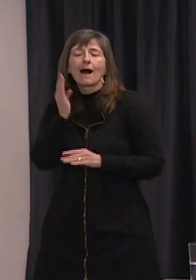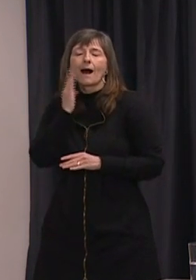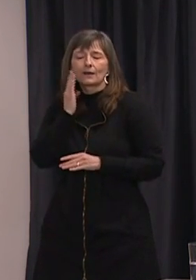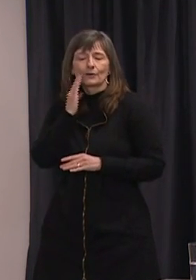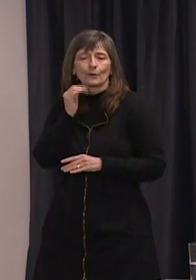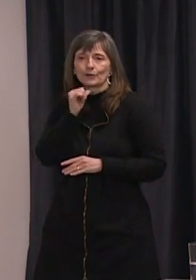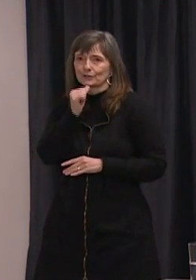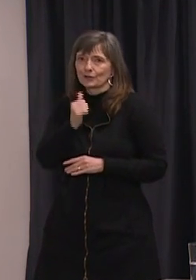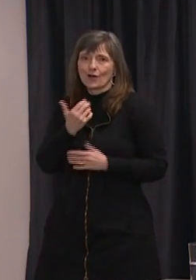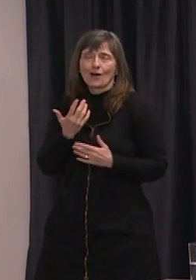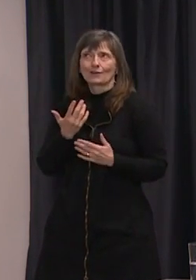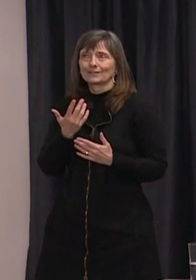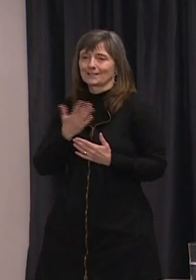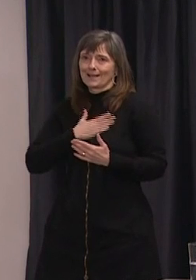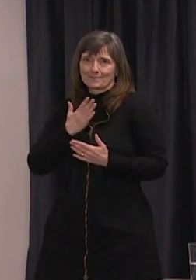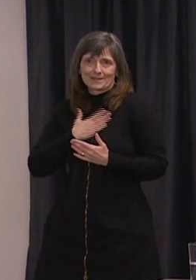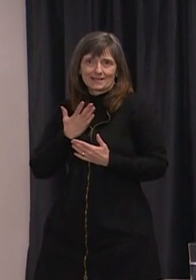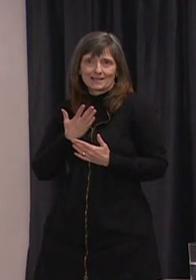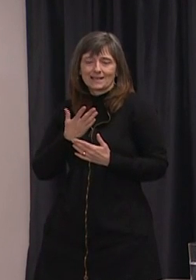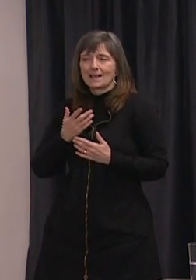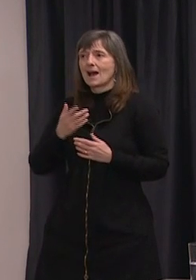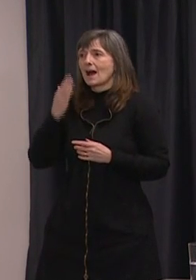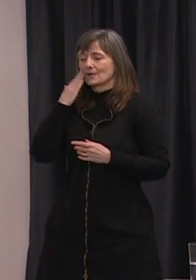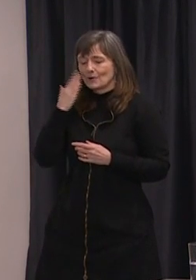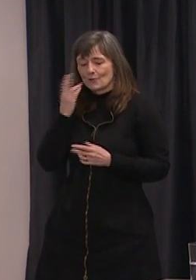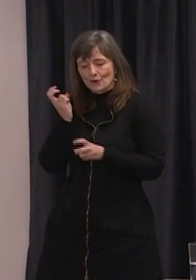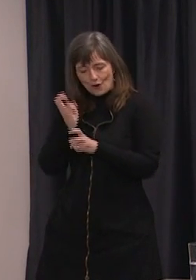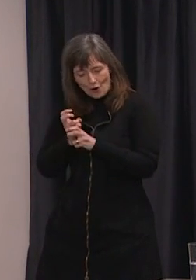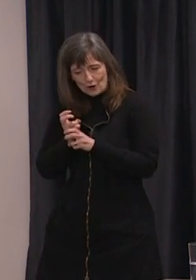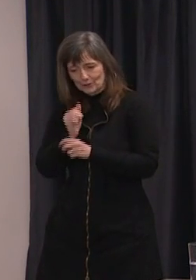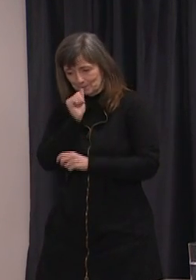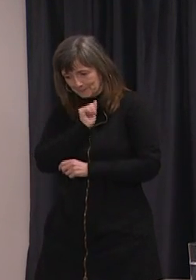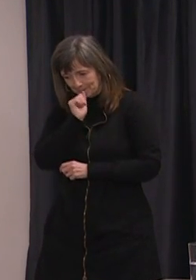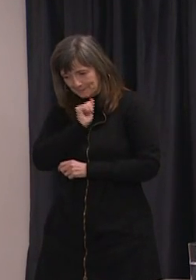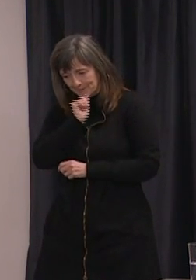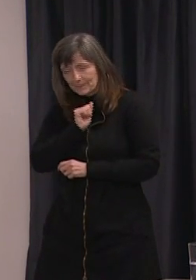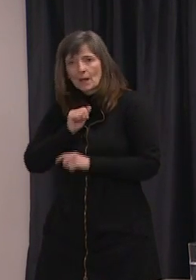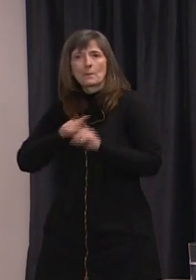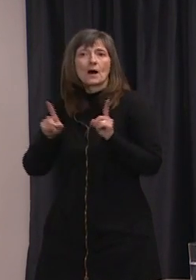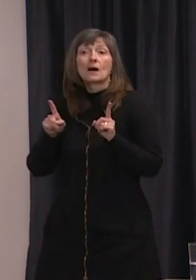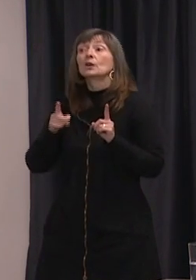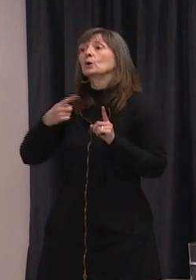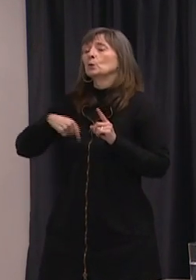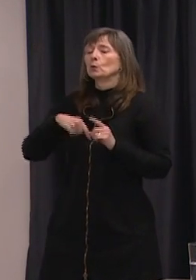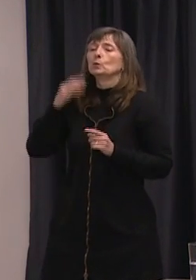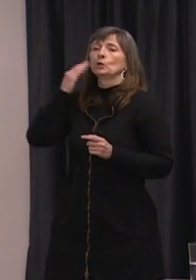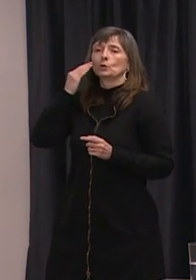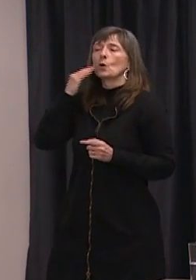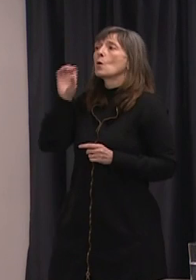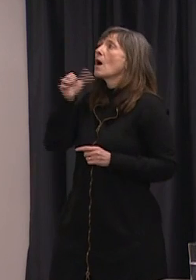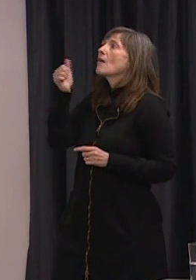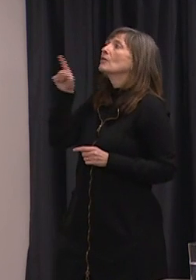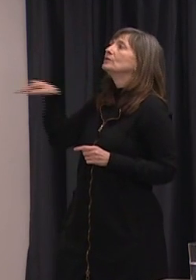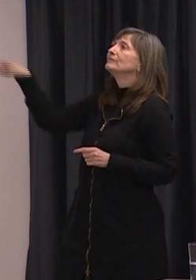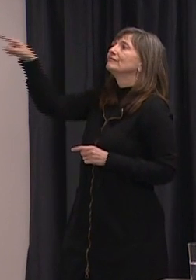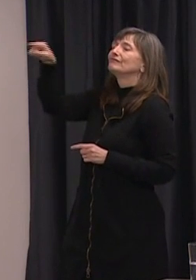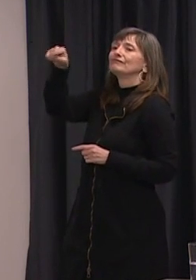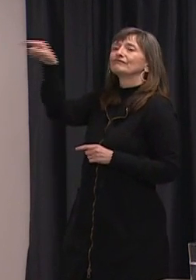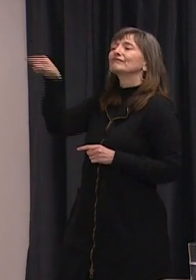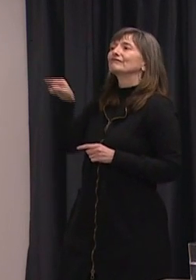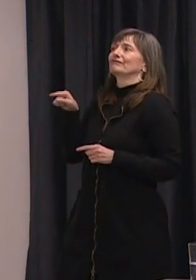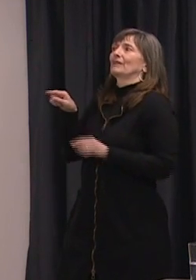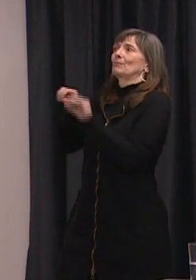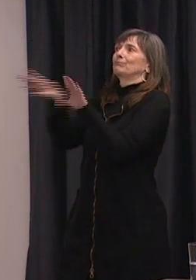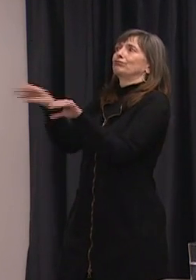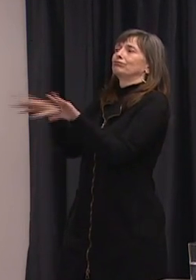We are not overreacting. We have seen how this has spread in other countries and provinces. We need to